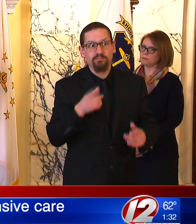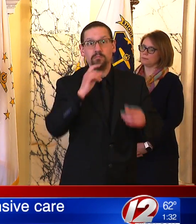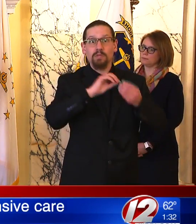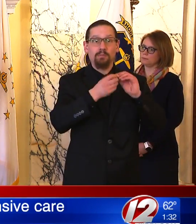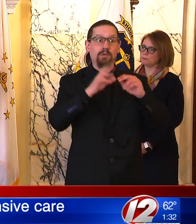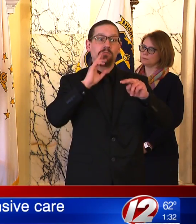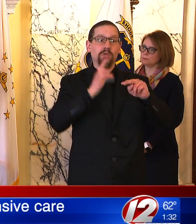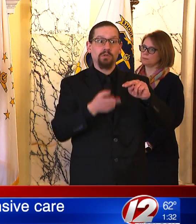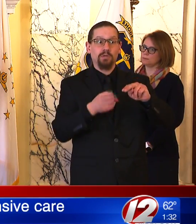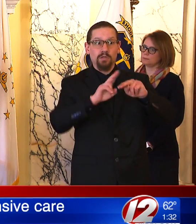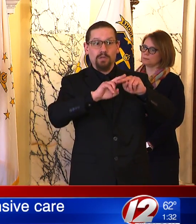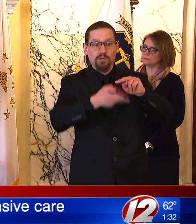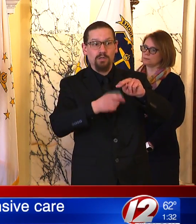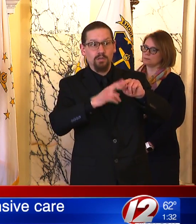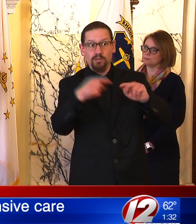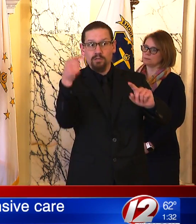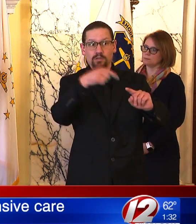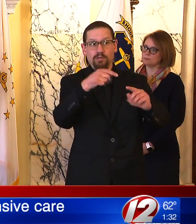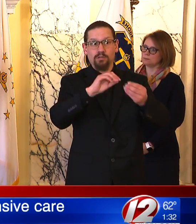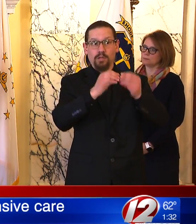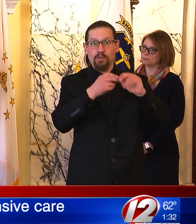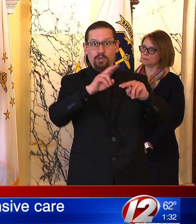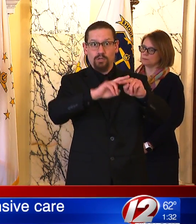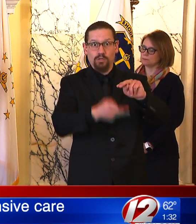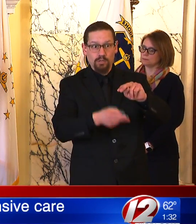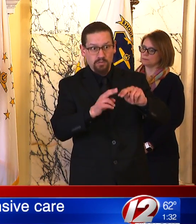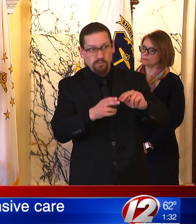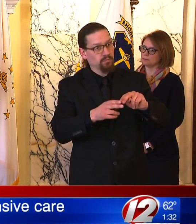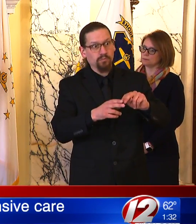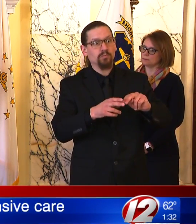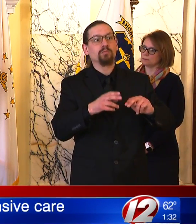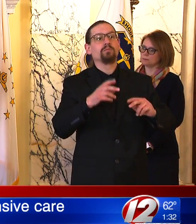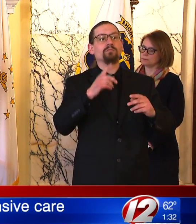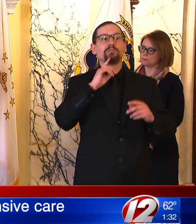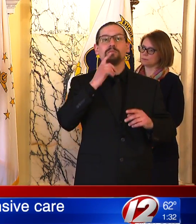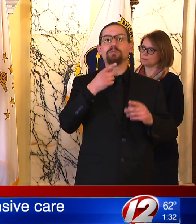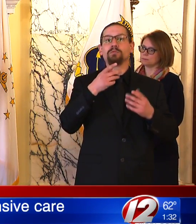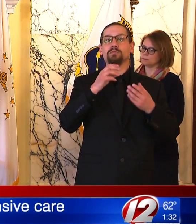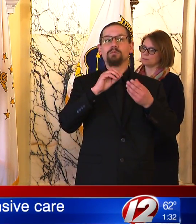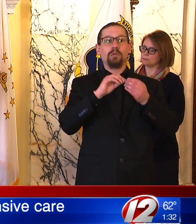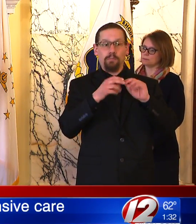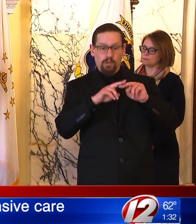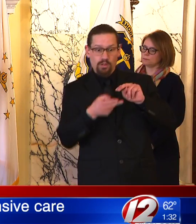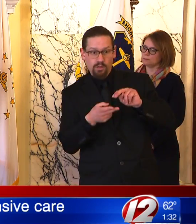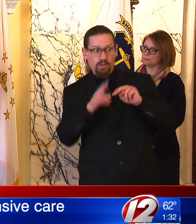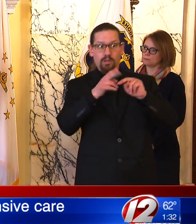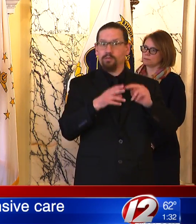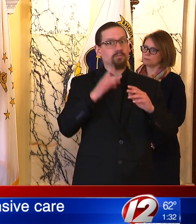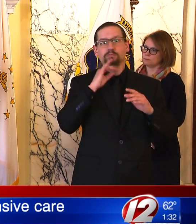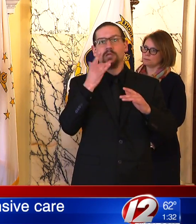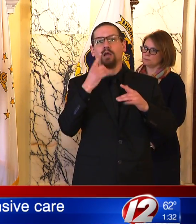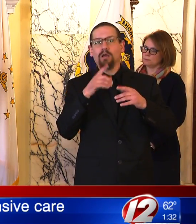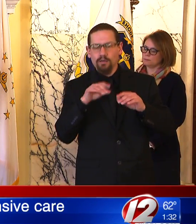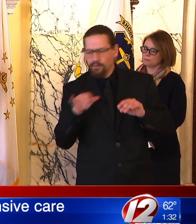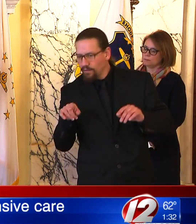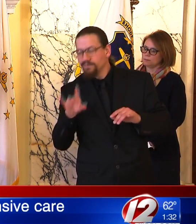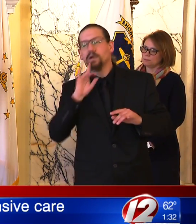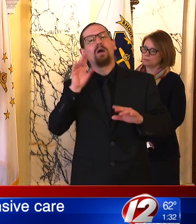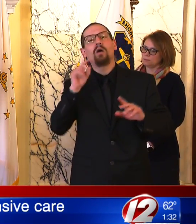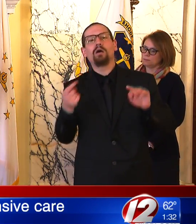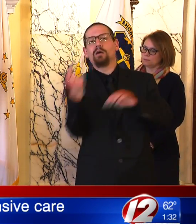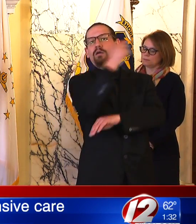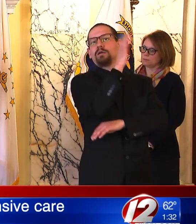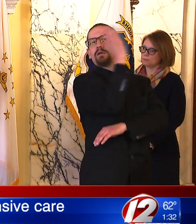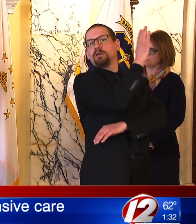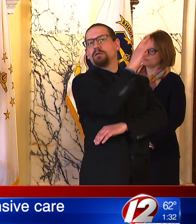important to acknowledge that that is a snapshot of what's out there, and we need people to be vigilant. The